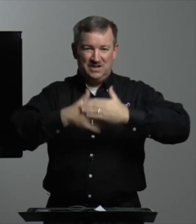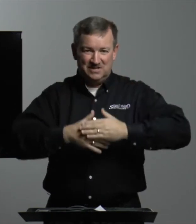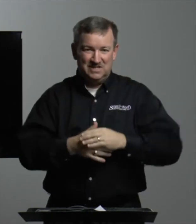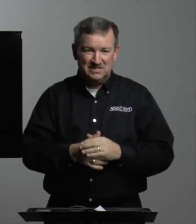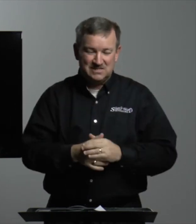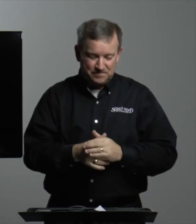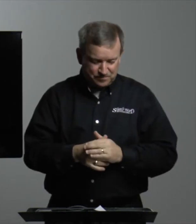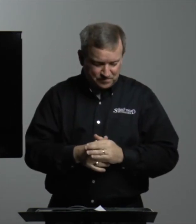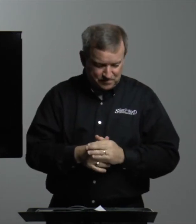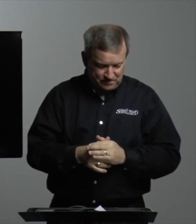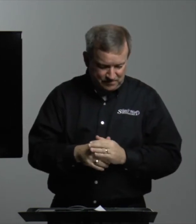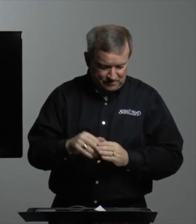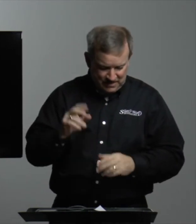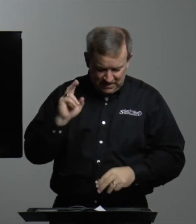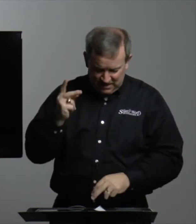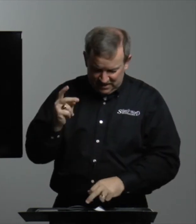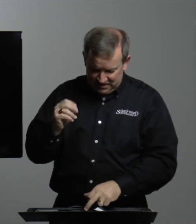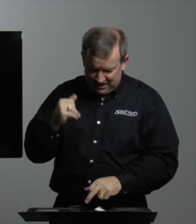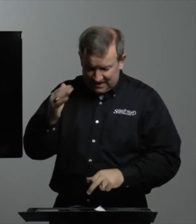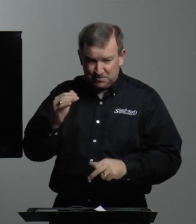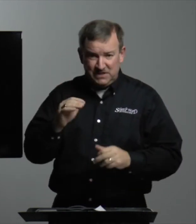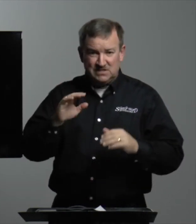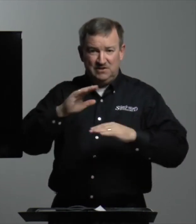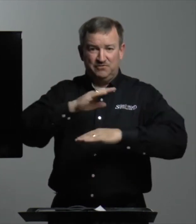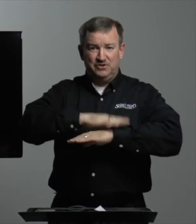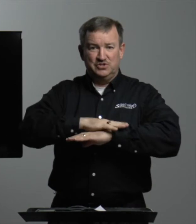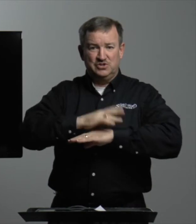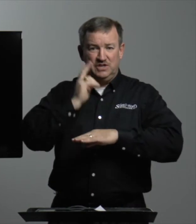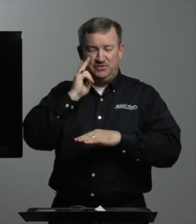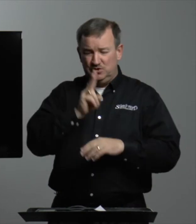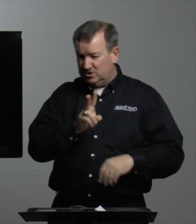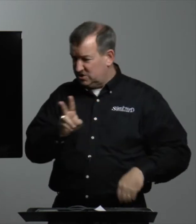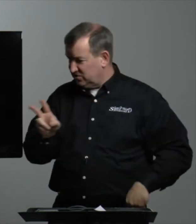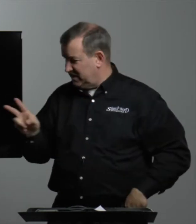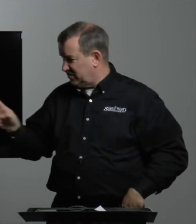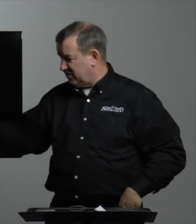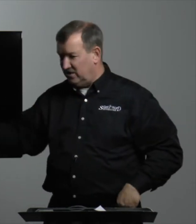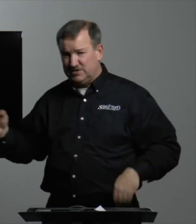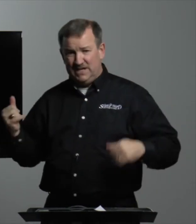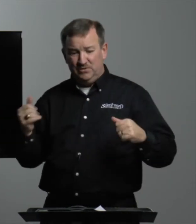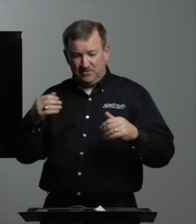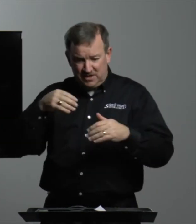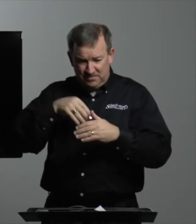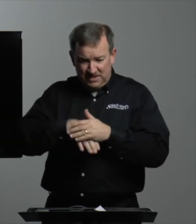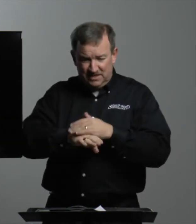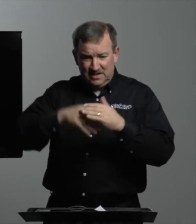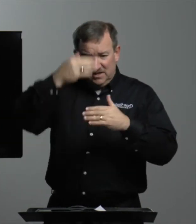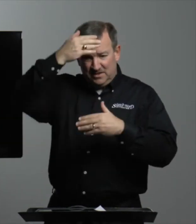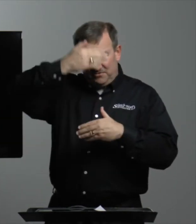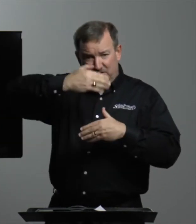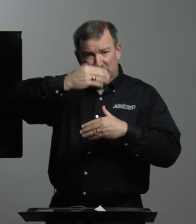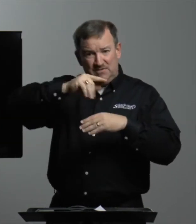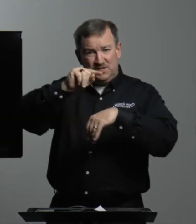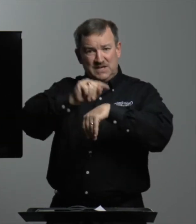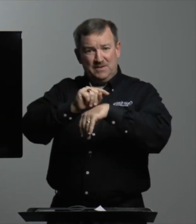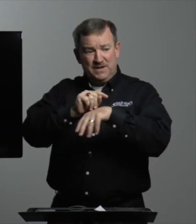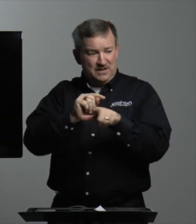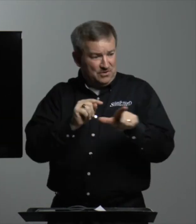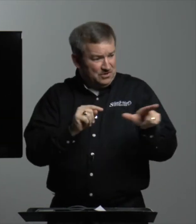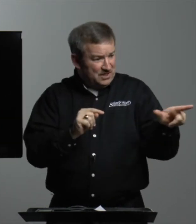darkness. The next piece of furniture, if you look straight across now, we've come in the front of the tabernacle. On